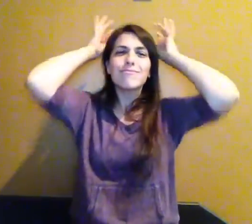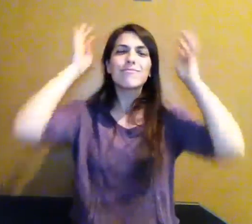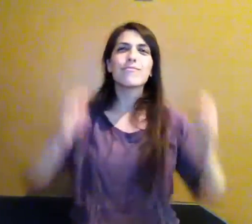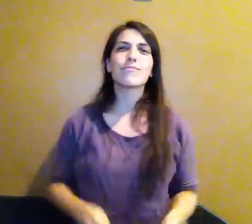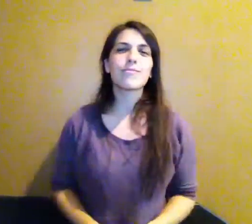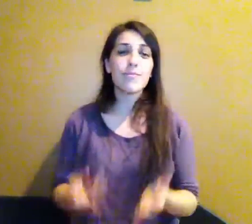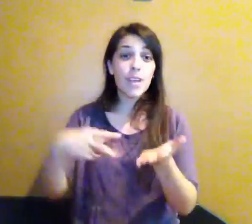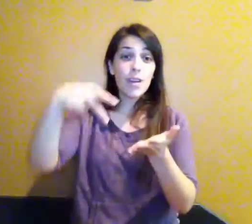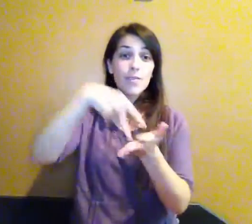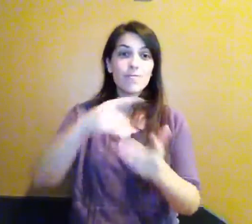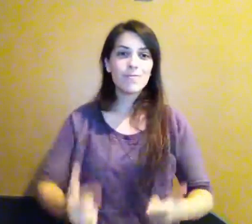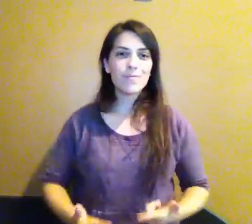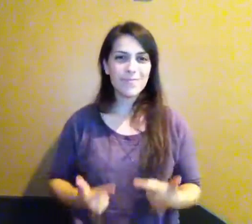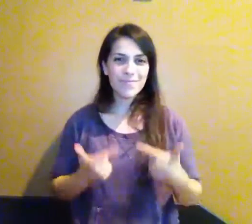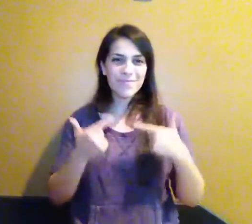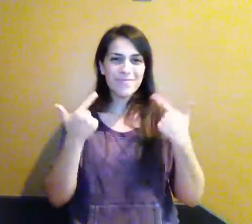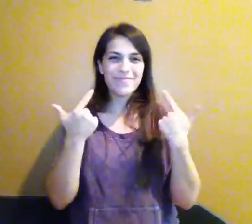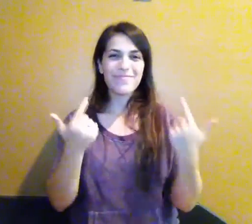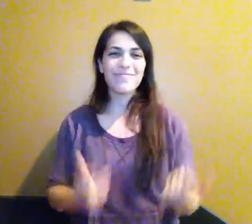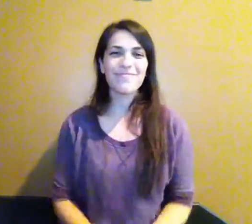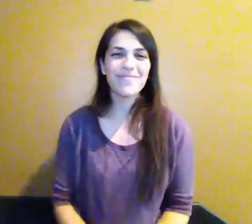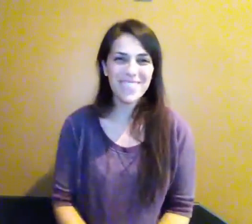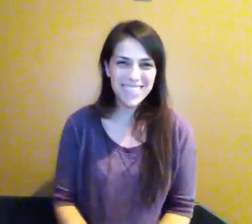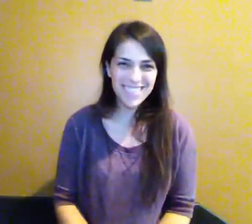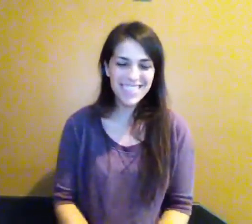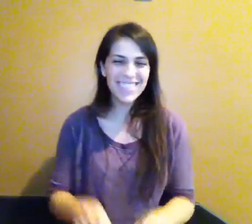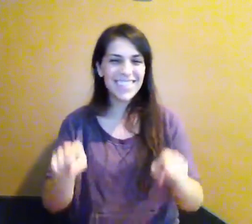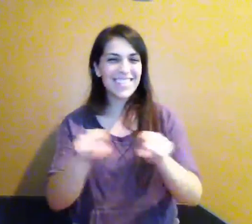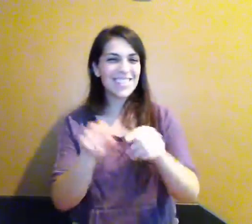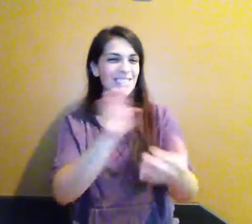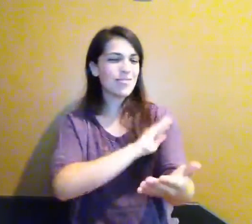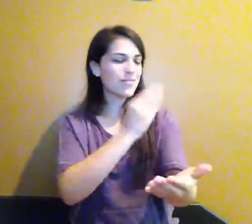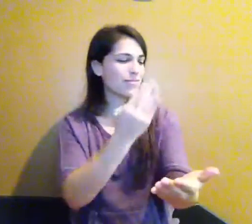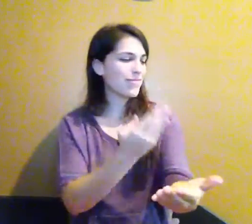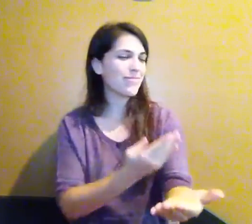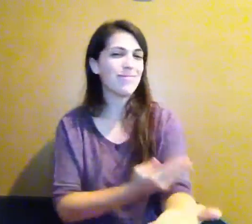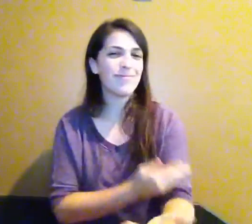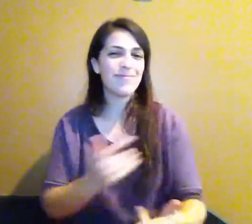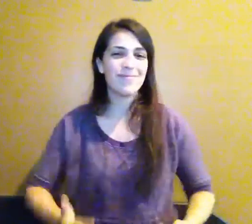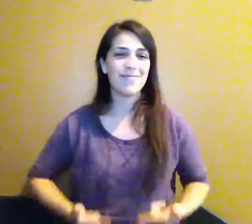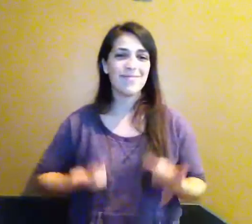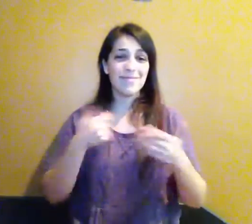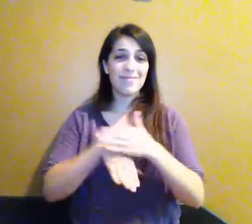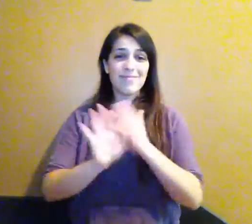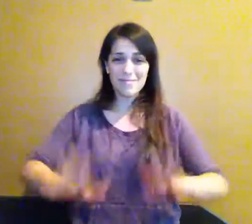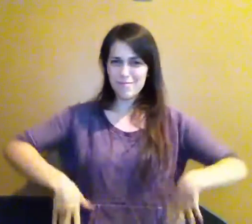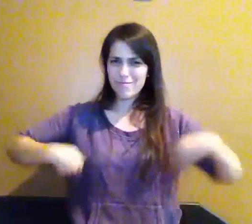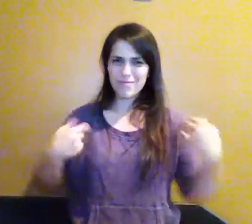Raised to life The same power Is